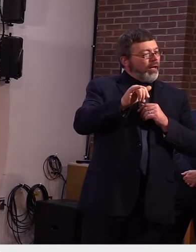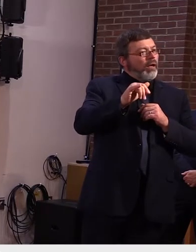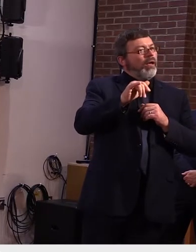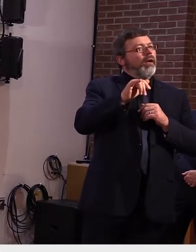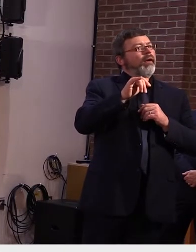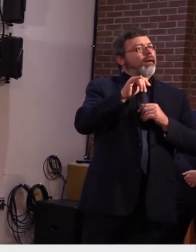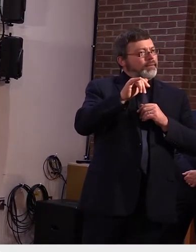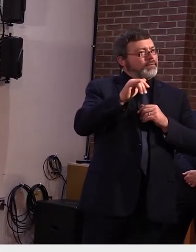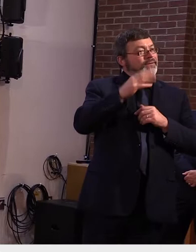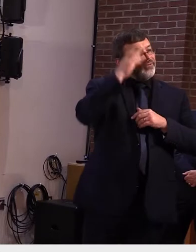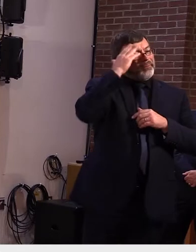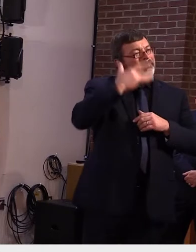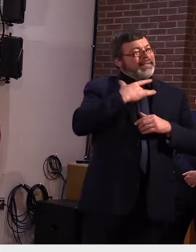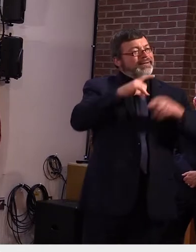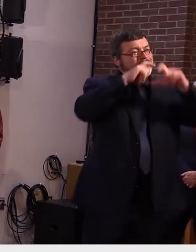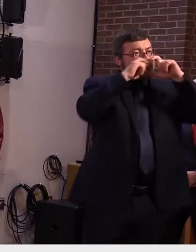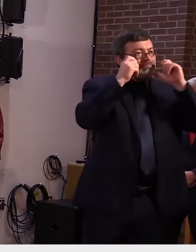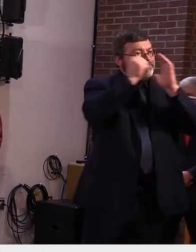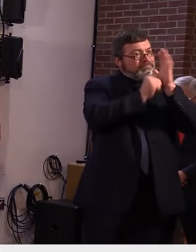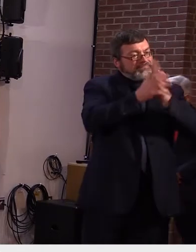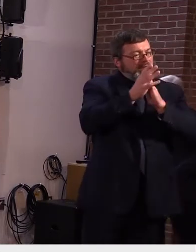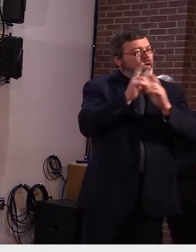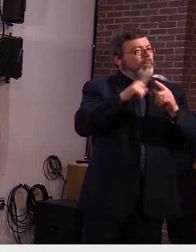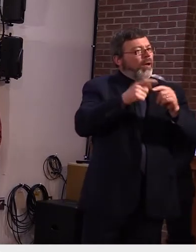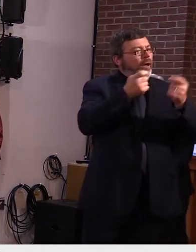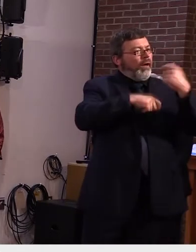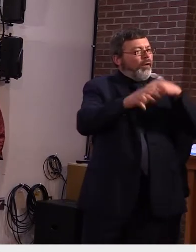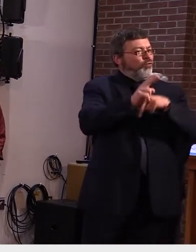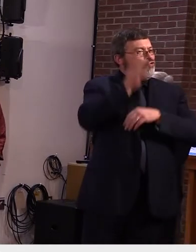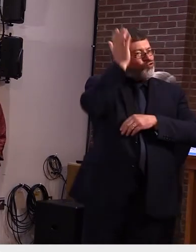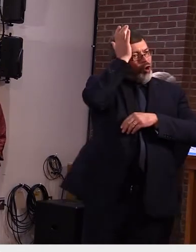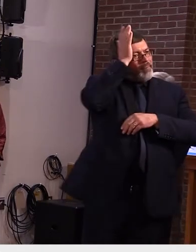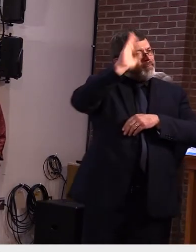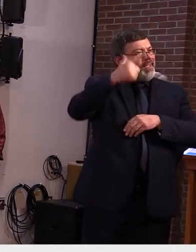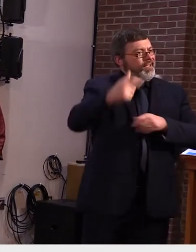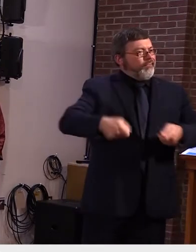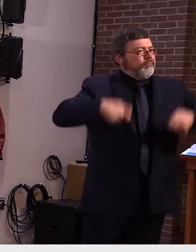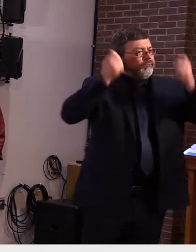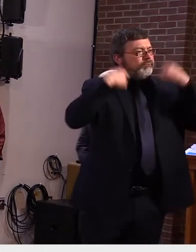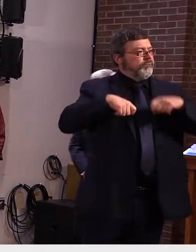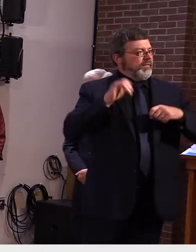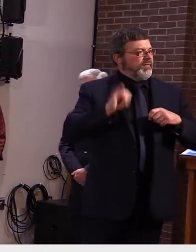and the question really is is this the best the state can manage i